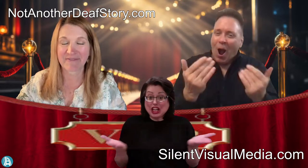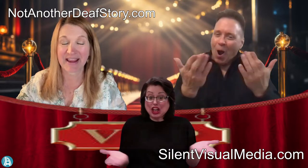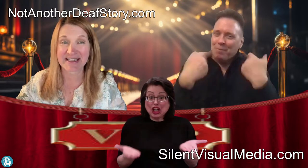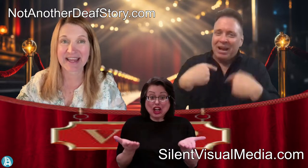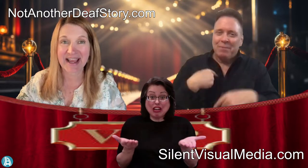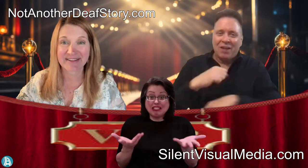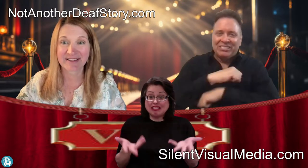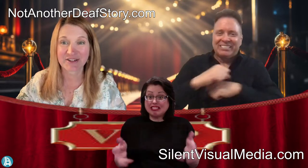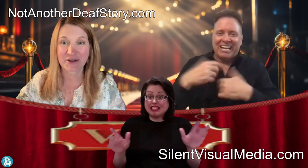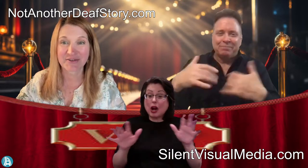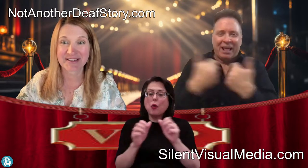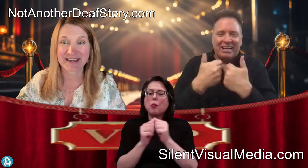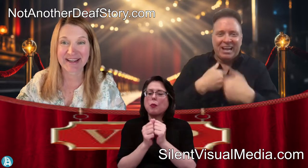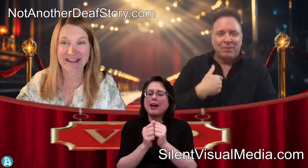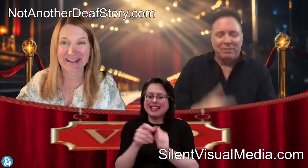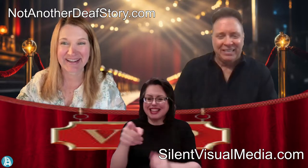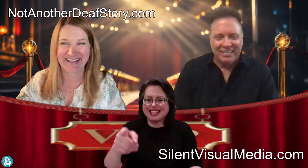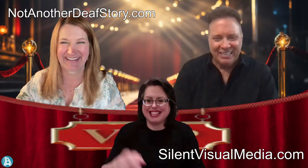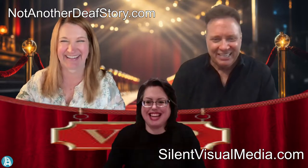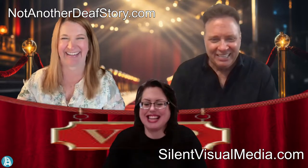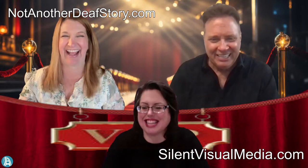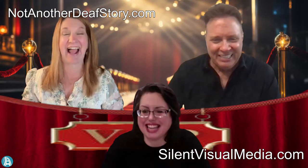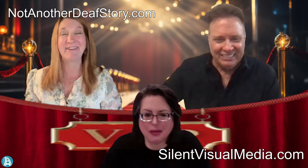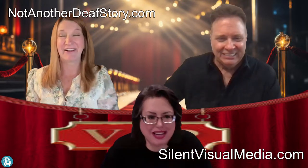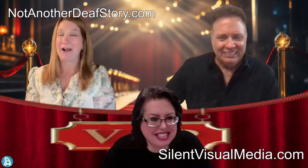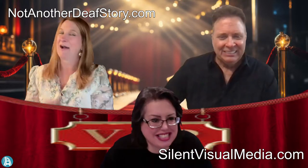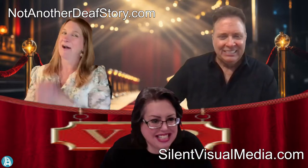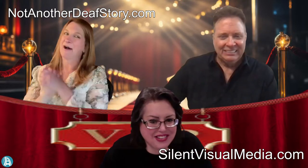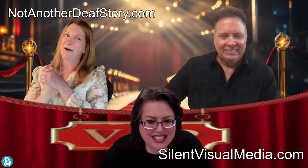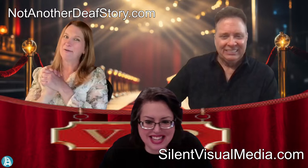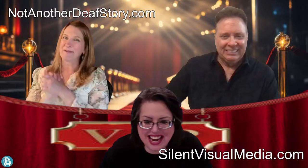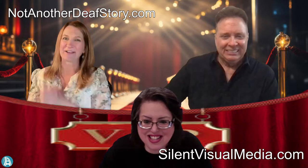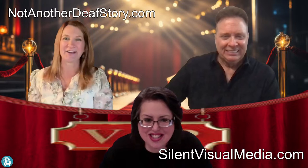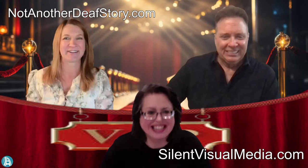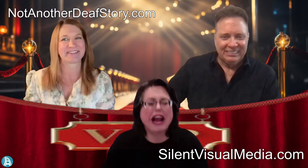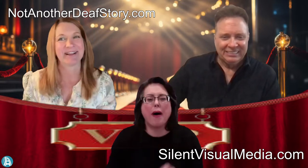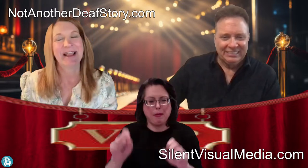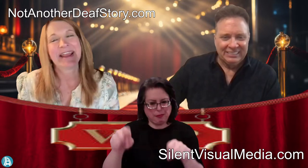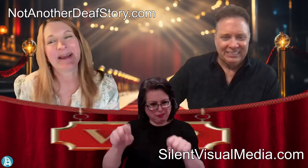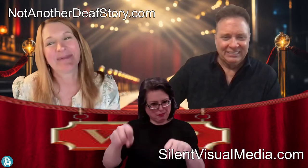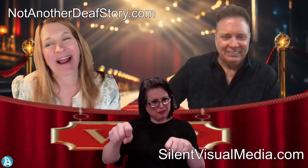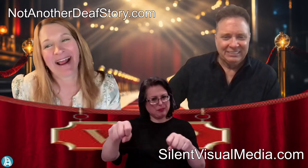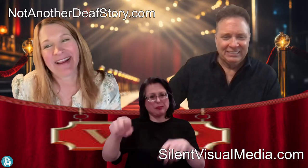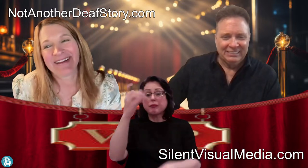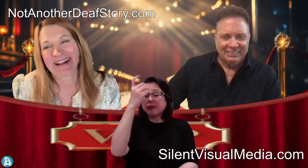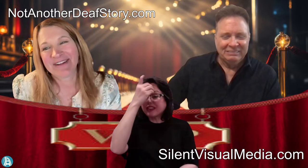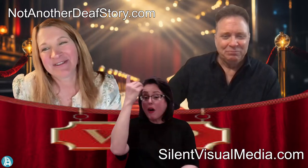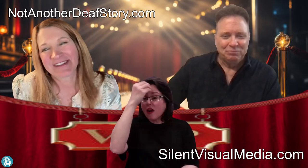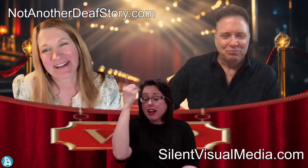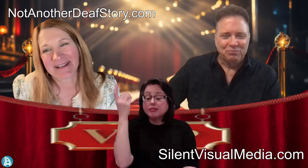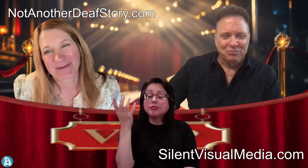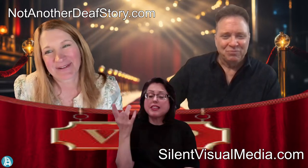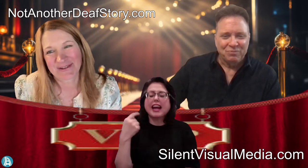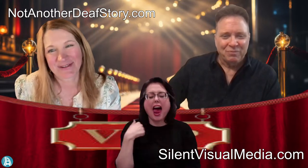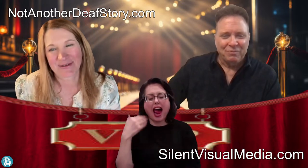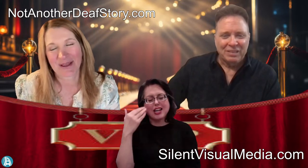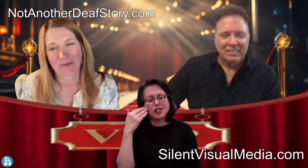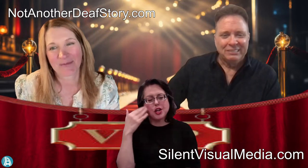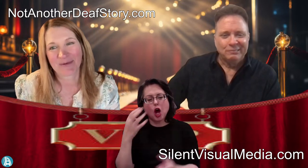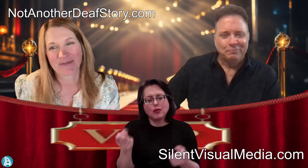fantastic show. Dan. Yes, I can't wait to see you on stage. Yeah, but I know sign language though, so that wouldn't be